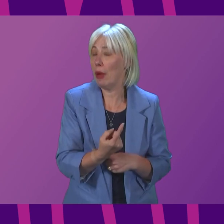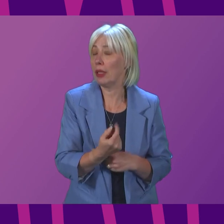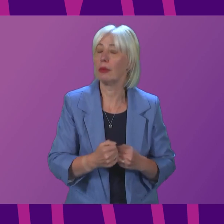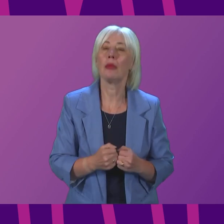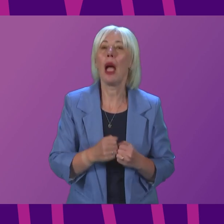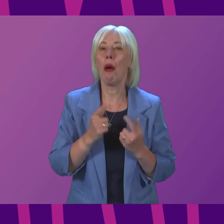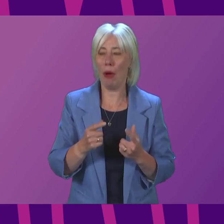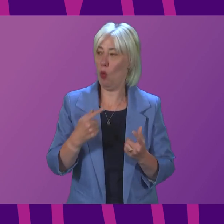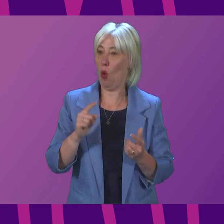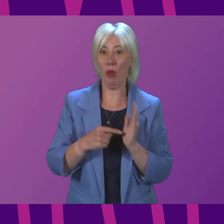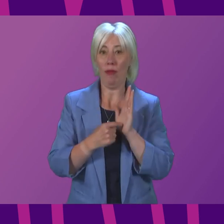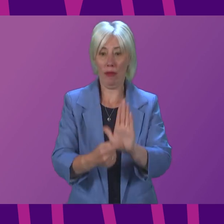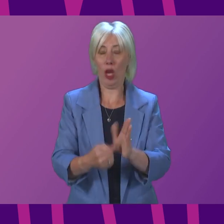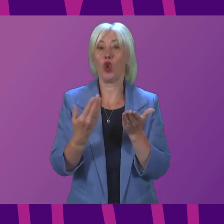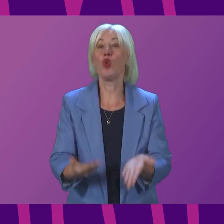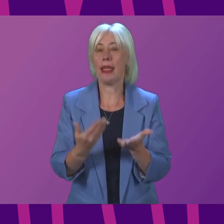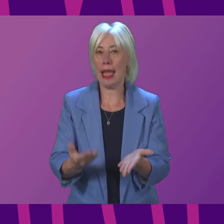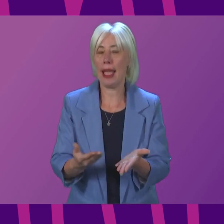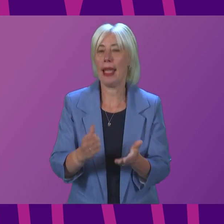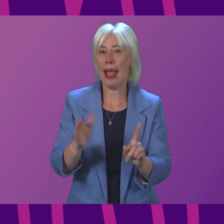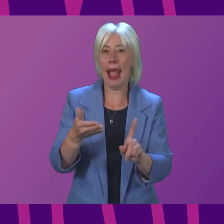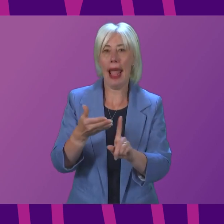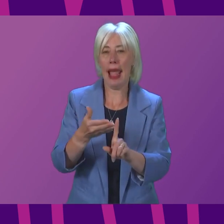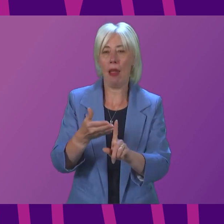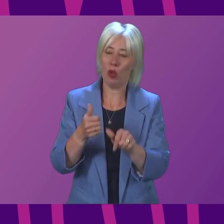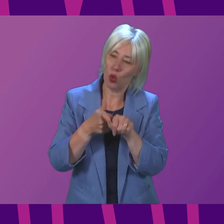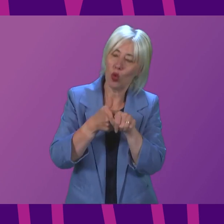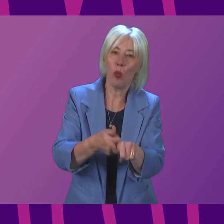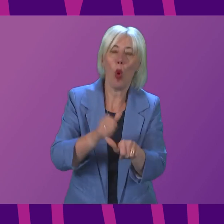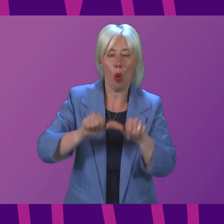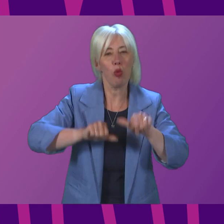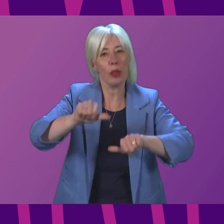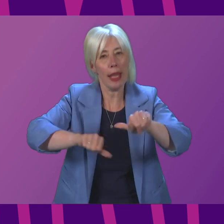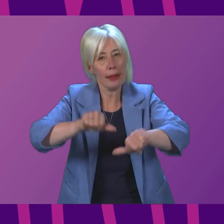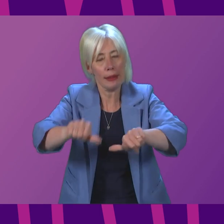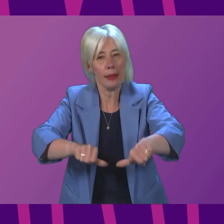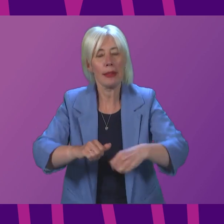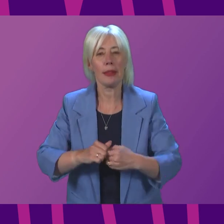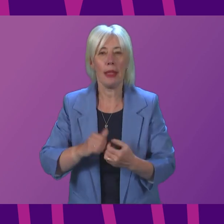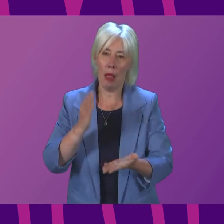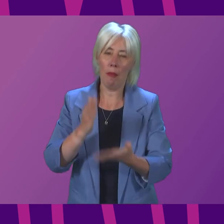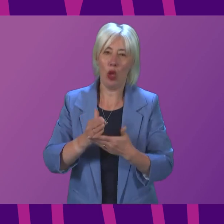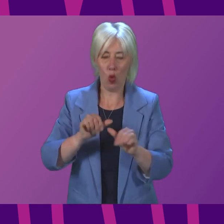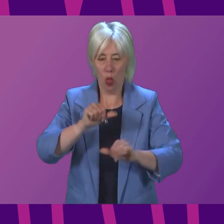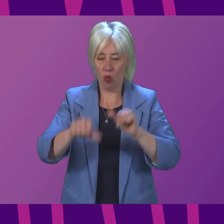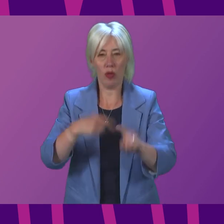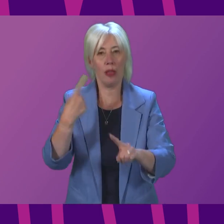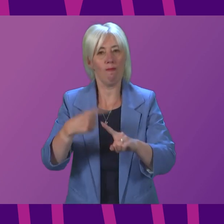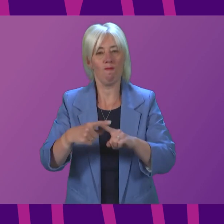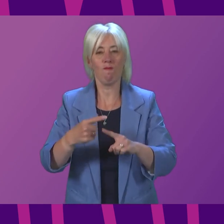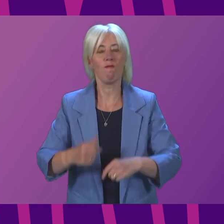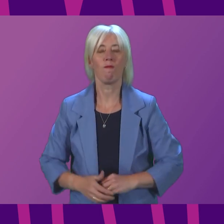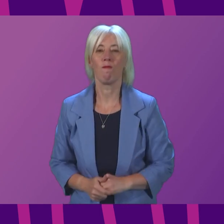the steps that we have set out today are intended to help support that process and have that process happen as quickly as possible.